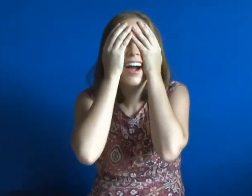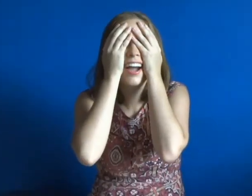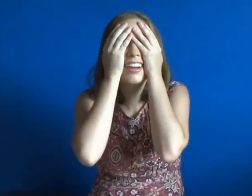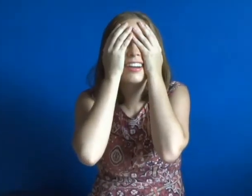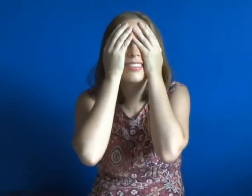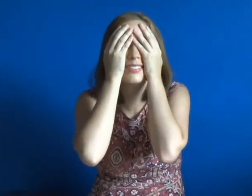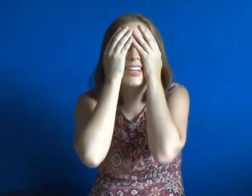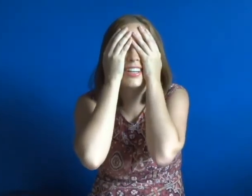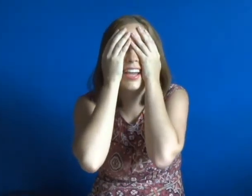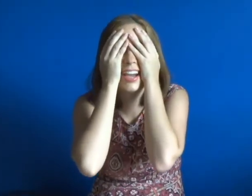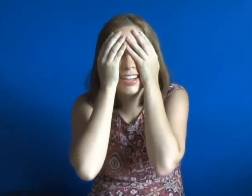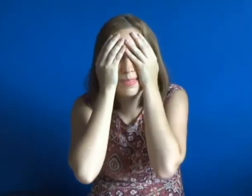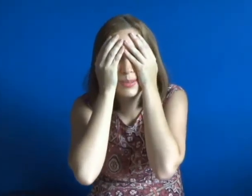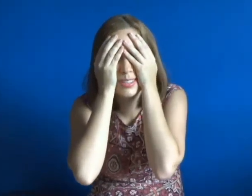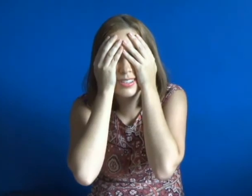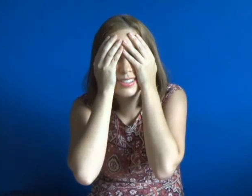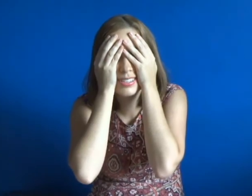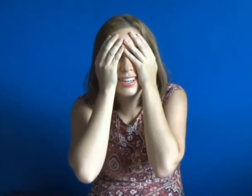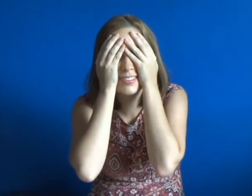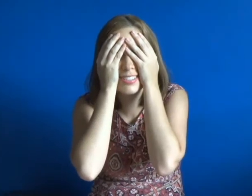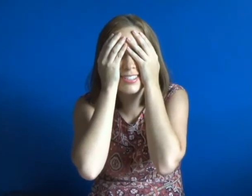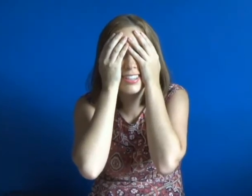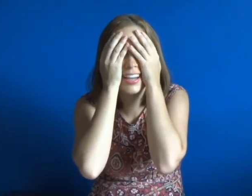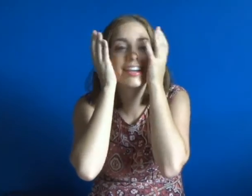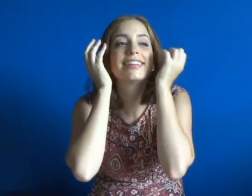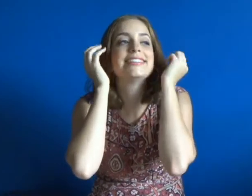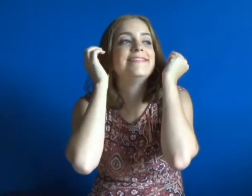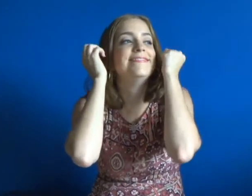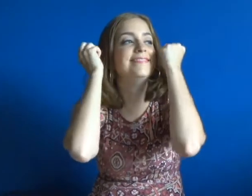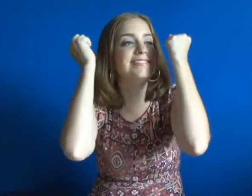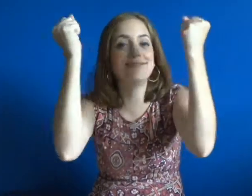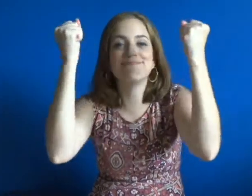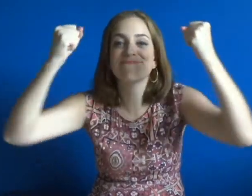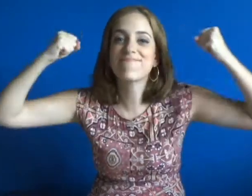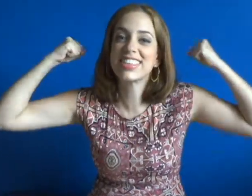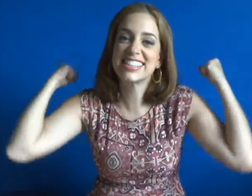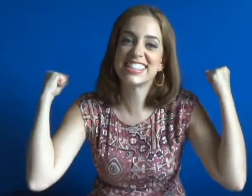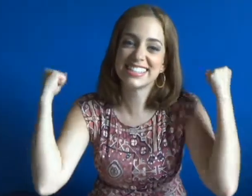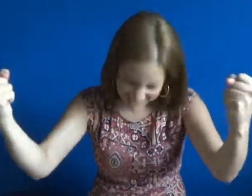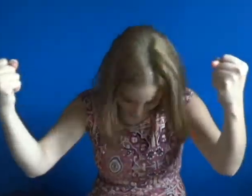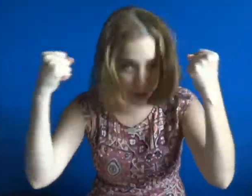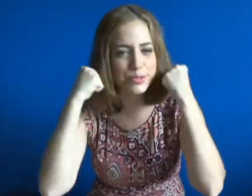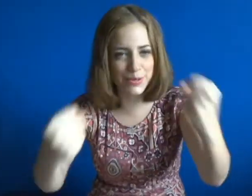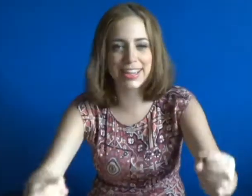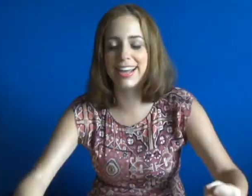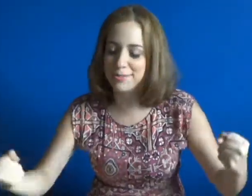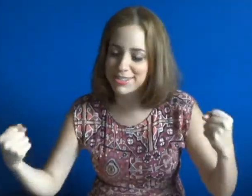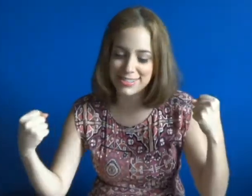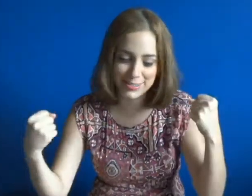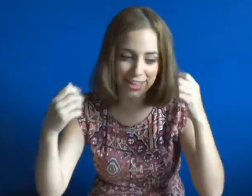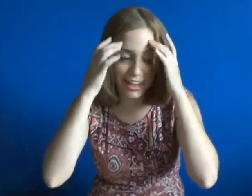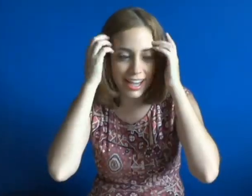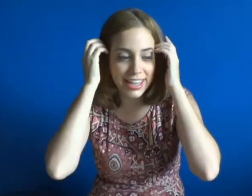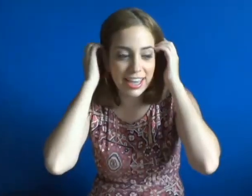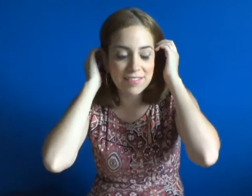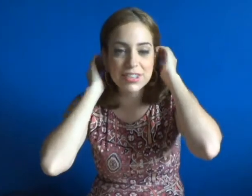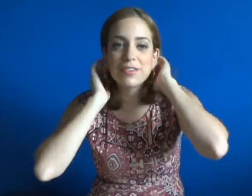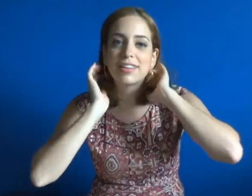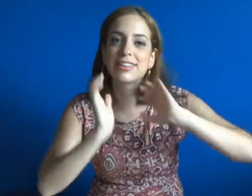I needed to read 8 books and I was just like... I'm doing it, I'm just doing it. And I gave you a